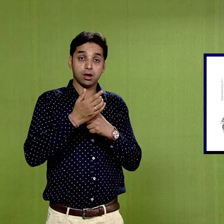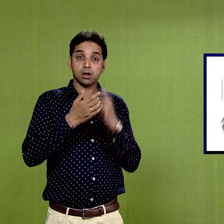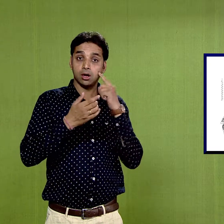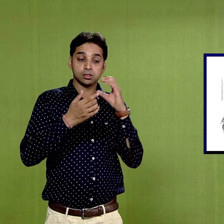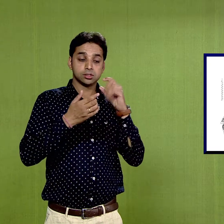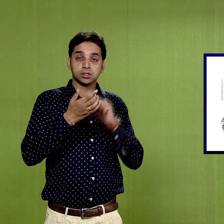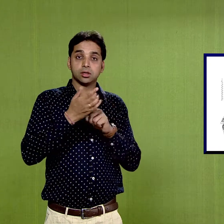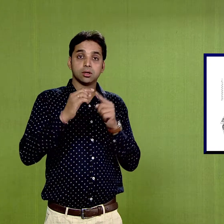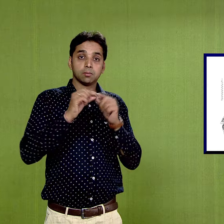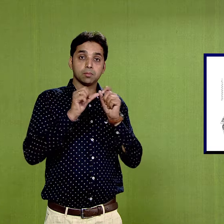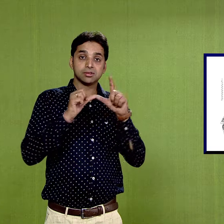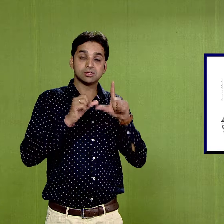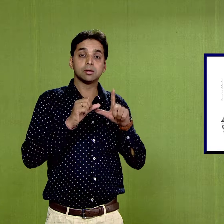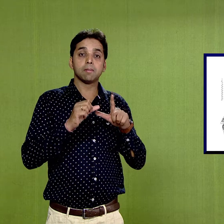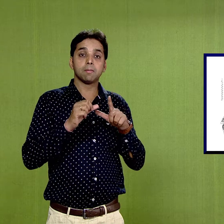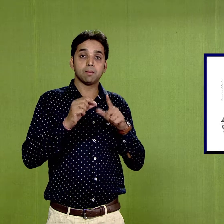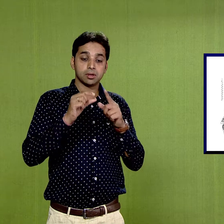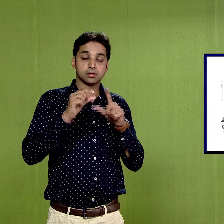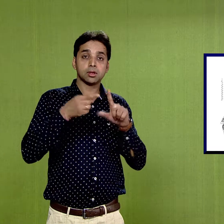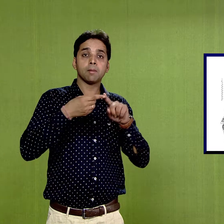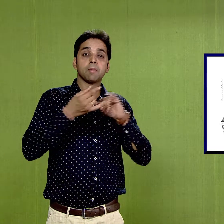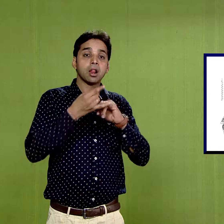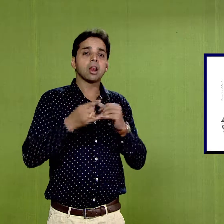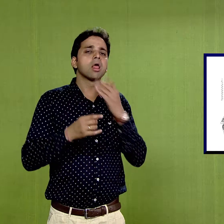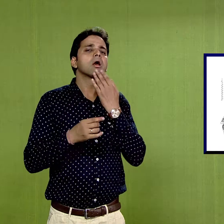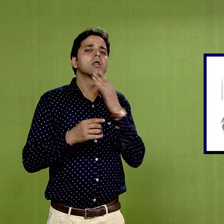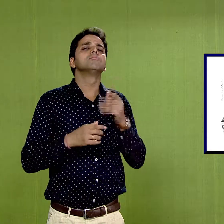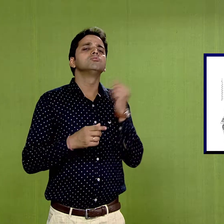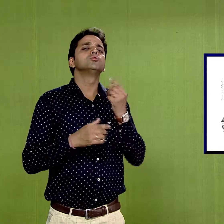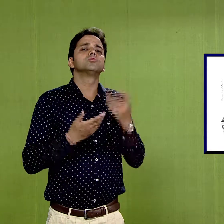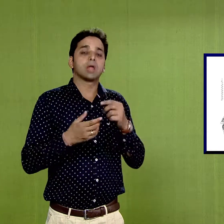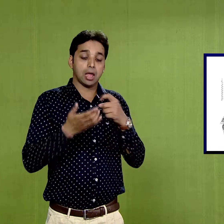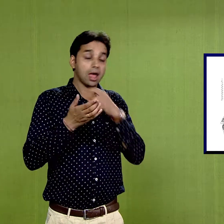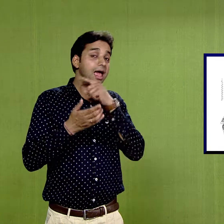red, that is dark red,